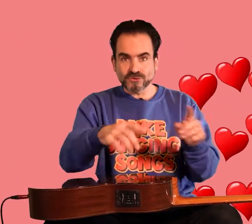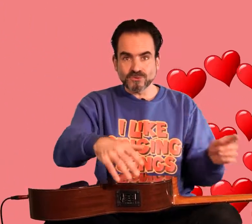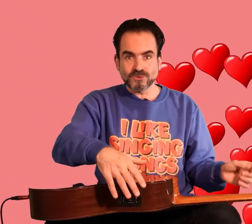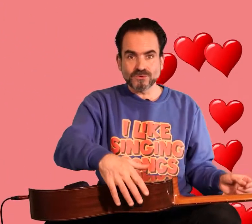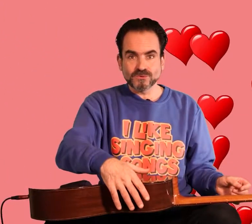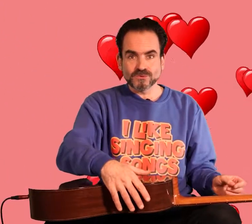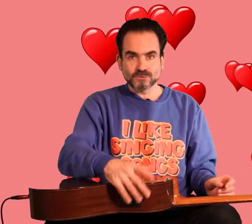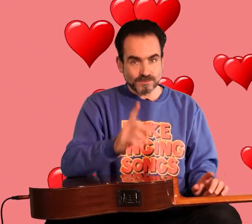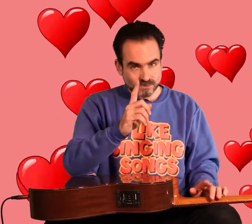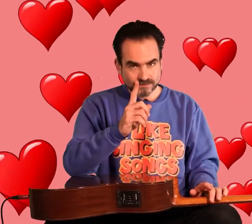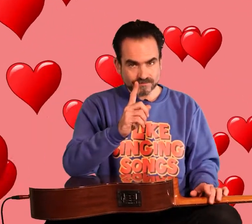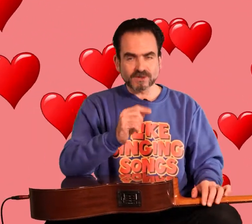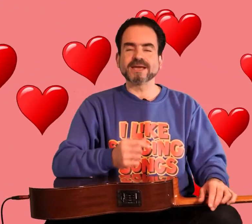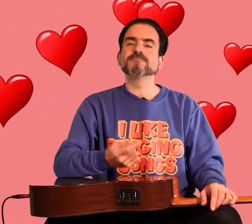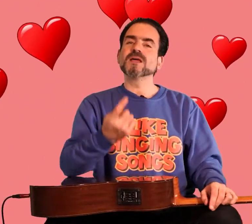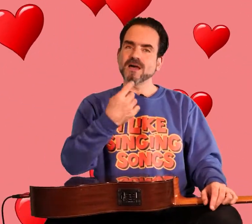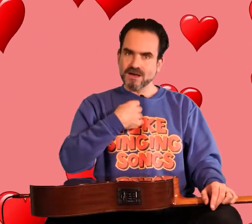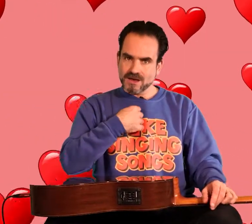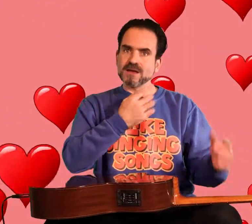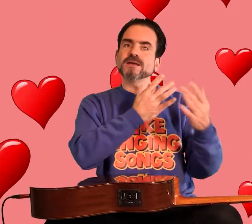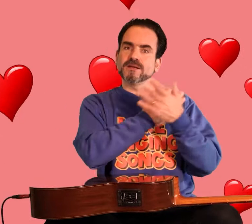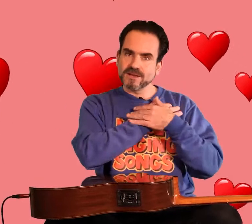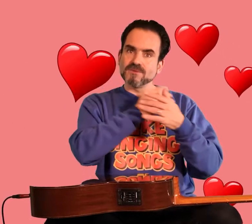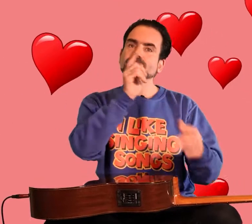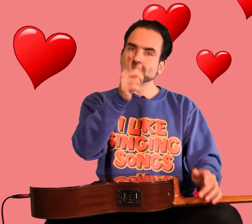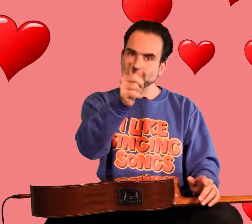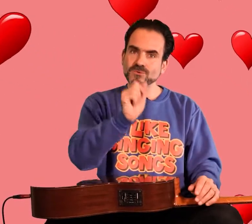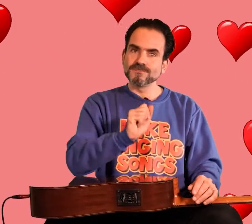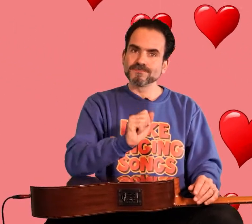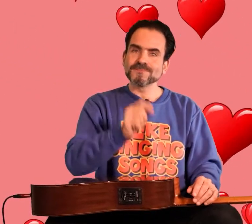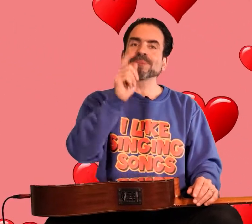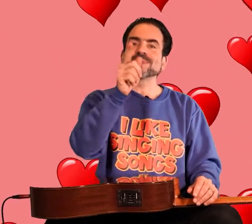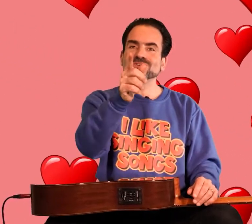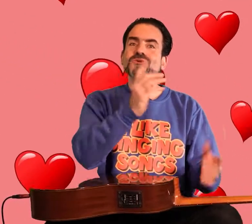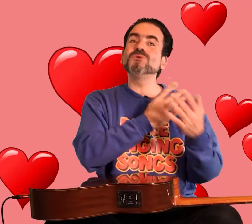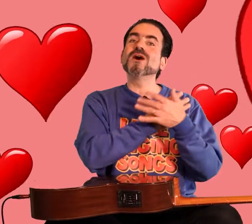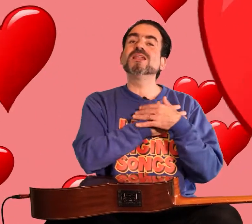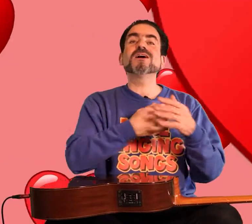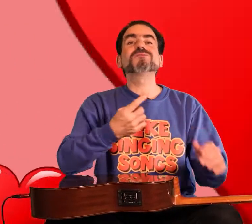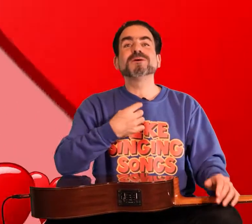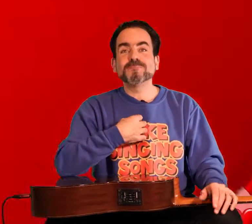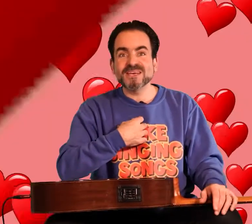I love you you love me